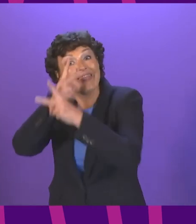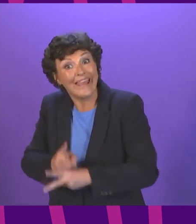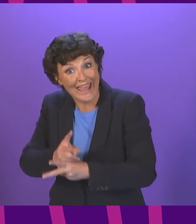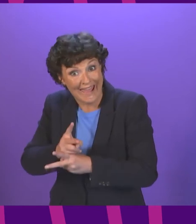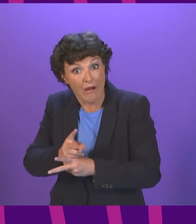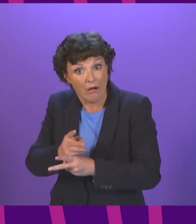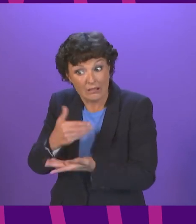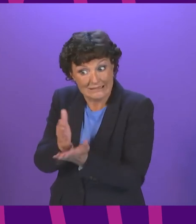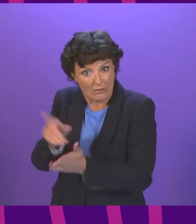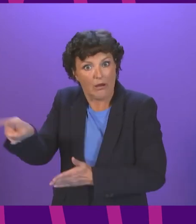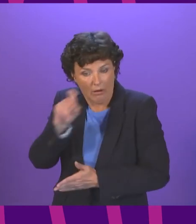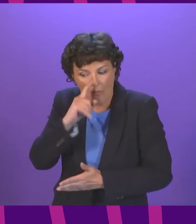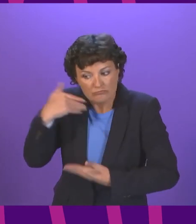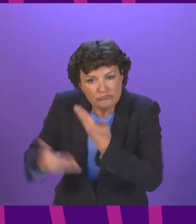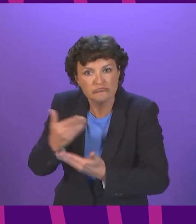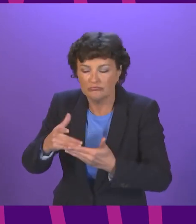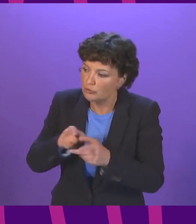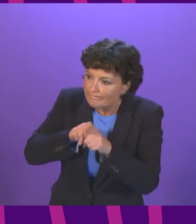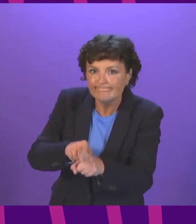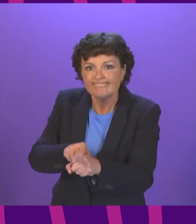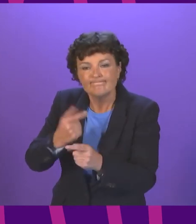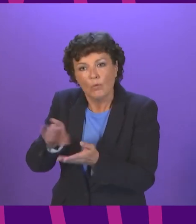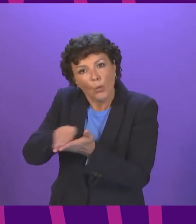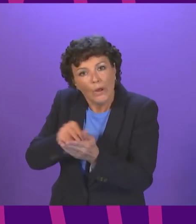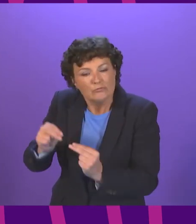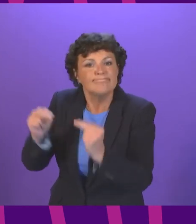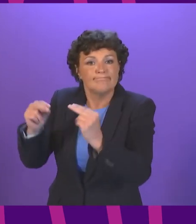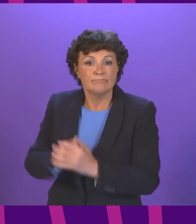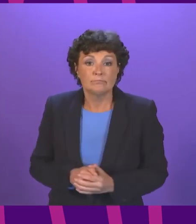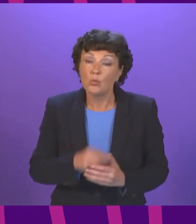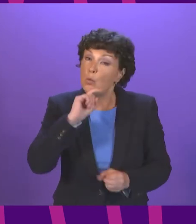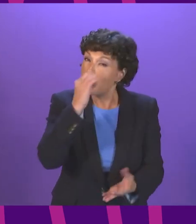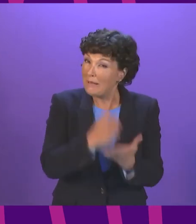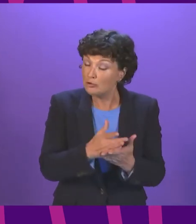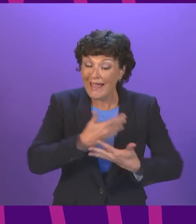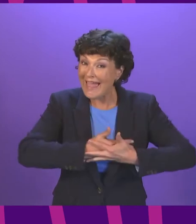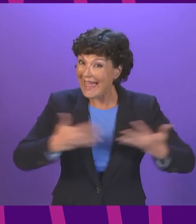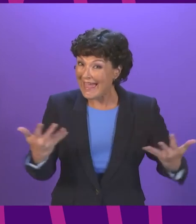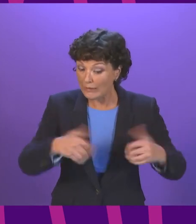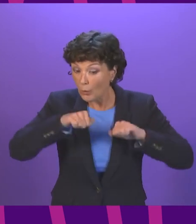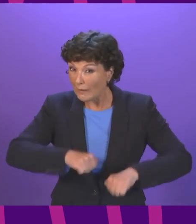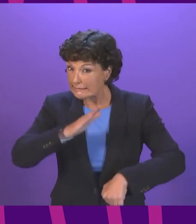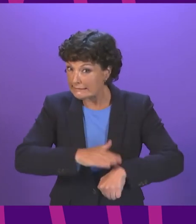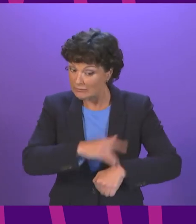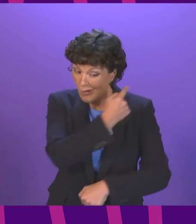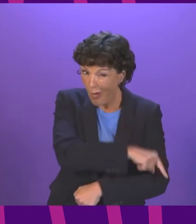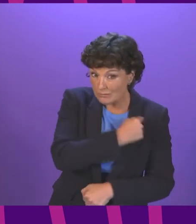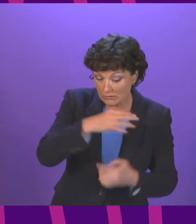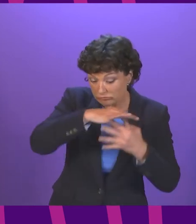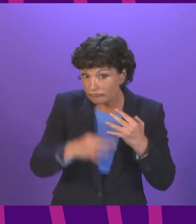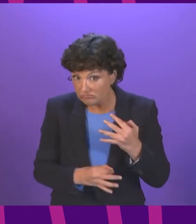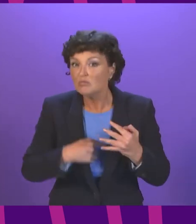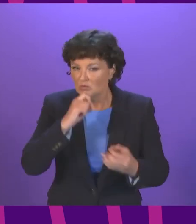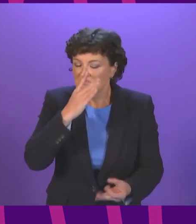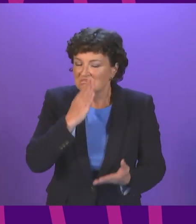support implementation of the NHS Recovery Plan. To ensure that COVID-related backlogs are addressed and waiting times brought back within targets,